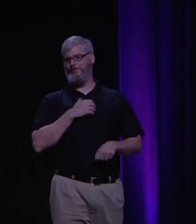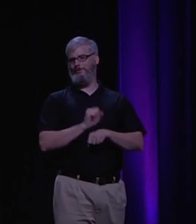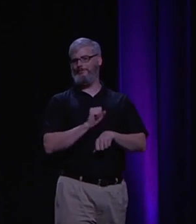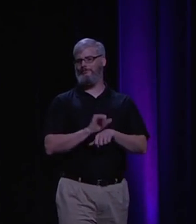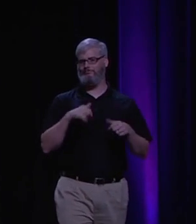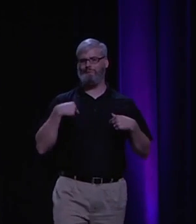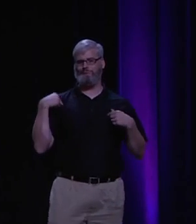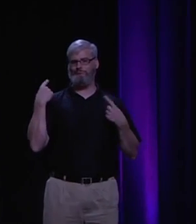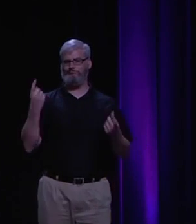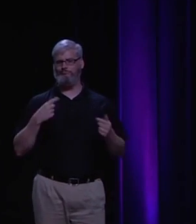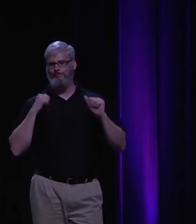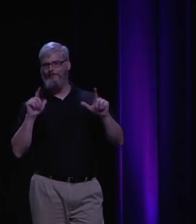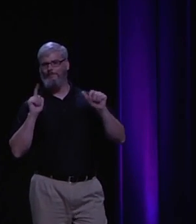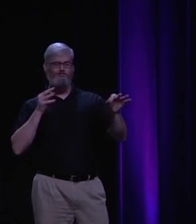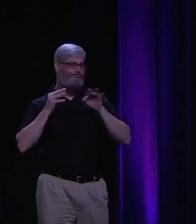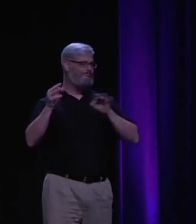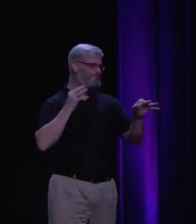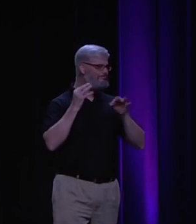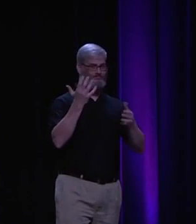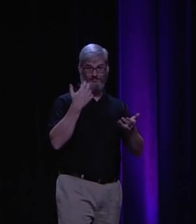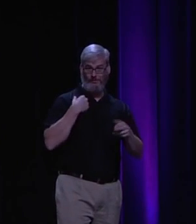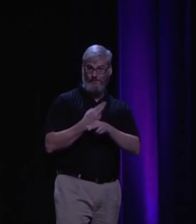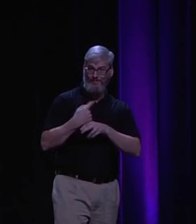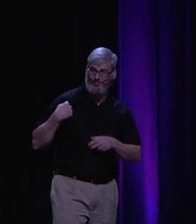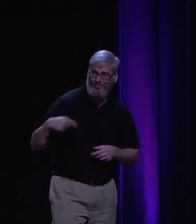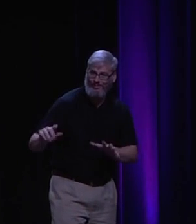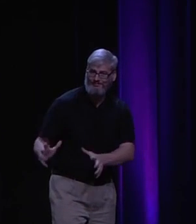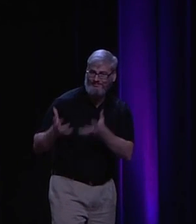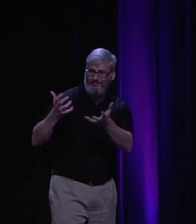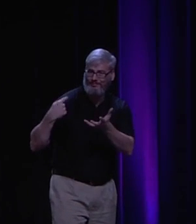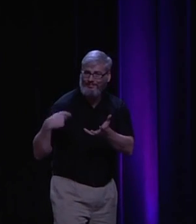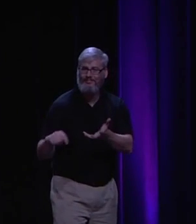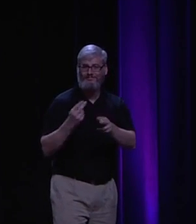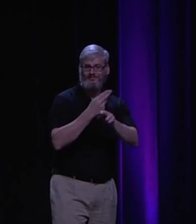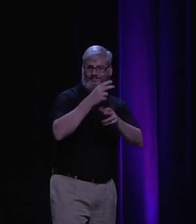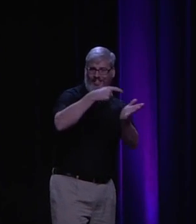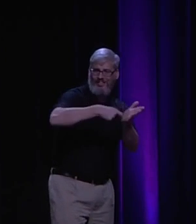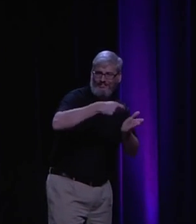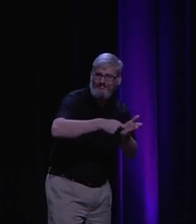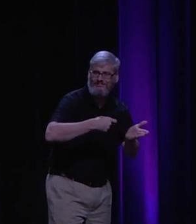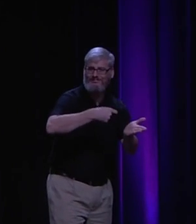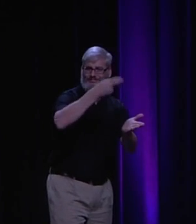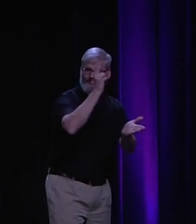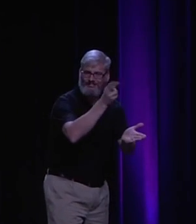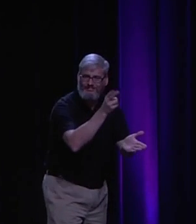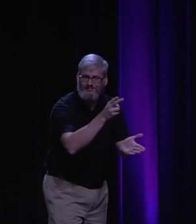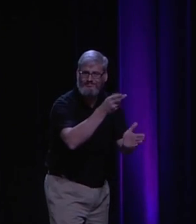and that's kind of the work that I've been doing for the last few years. So I use theology, I